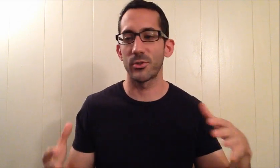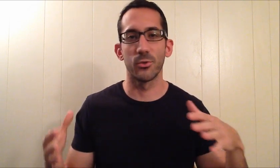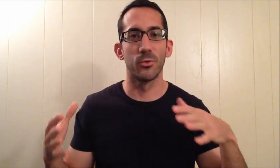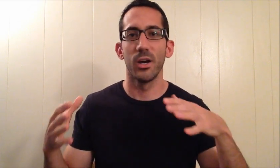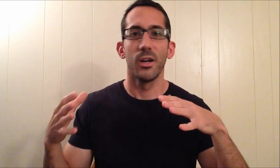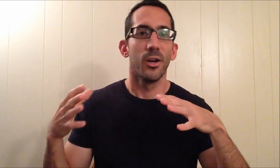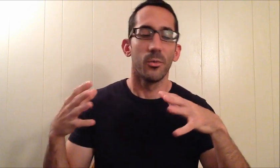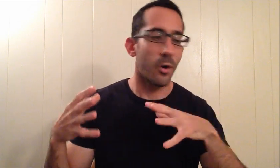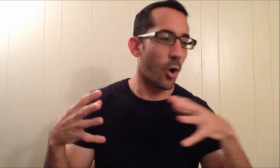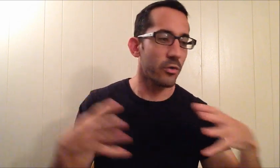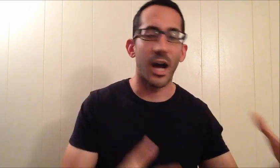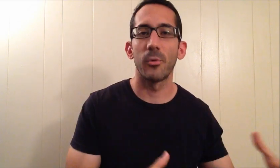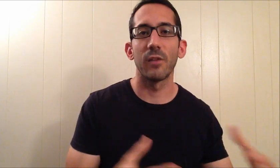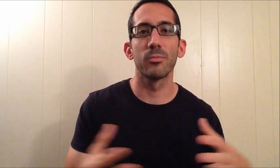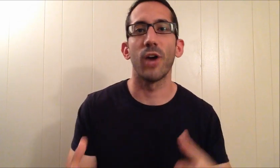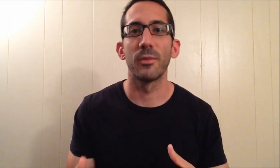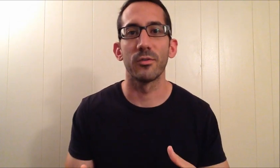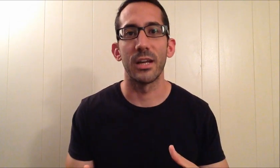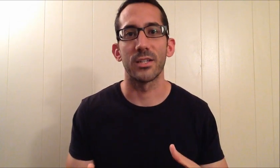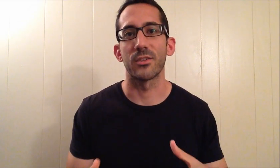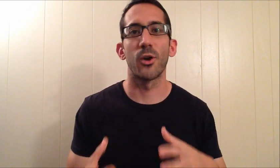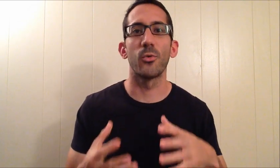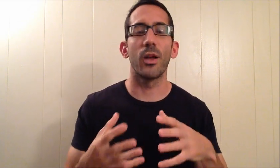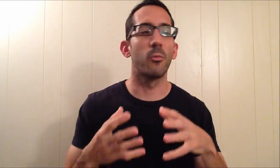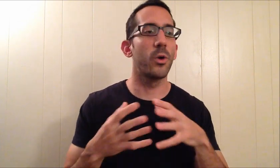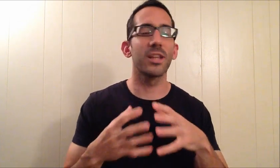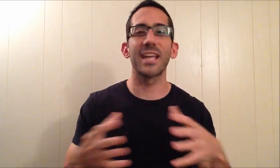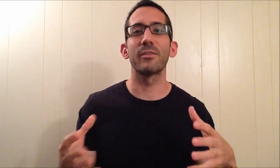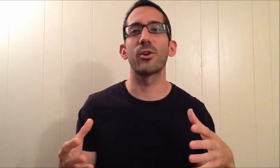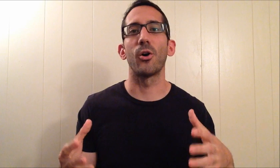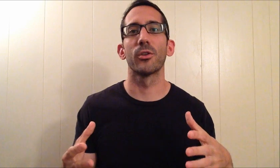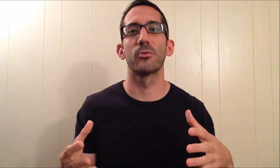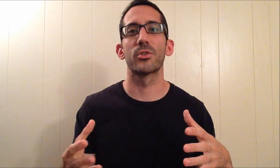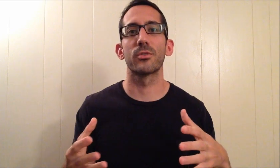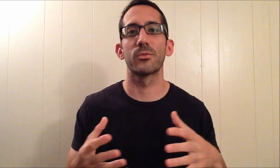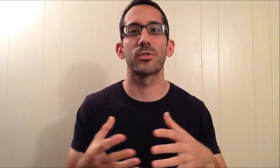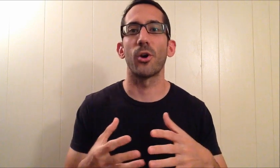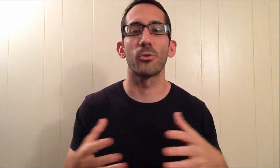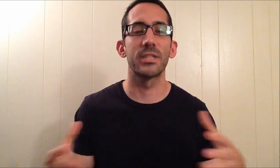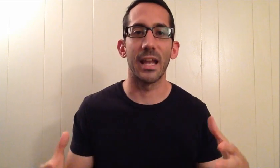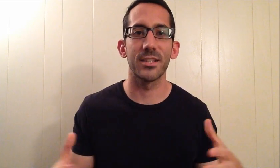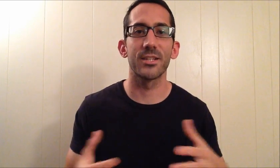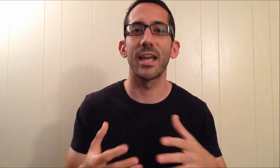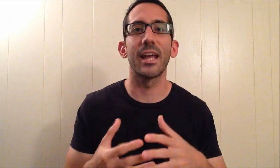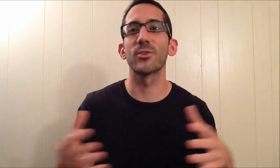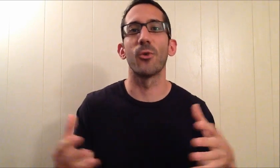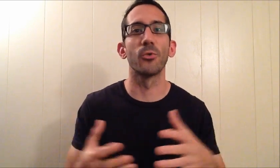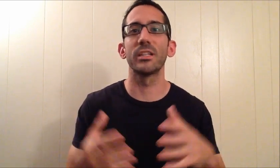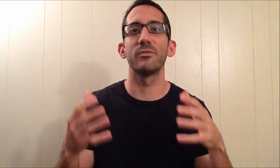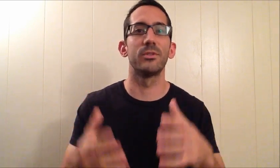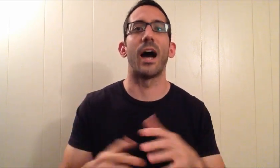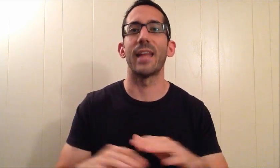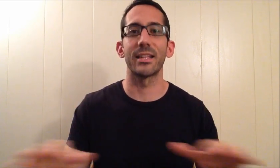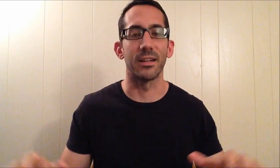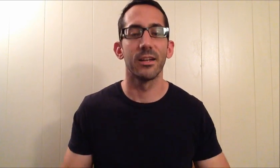to overcome whatever problem you're facing. So let's not even call those dead ends because dead ends are only if you die. That's it.